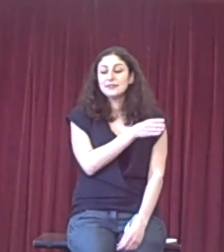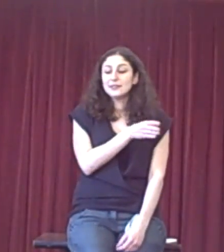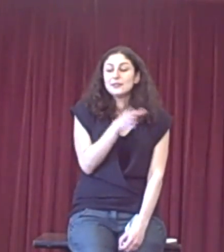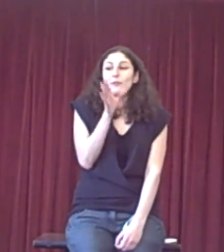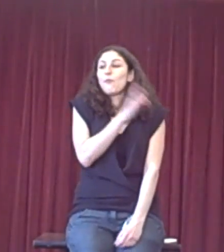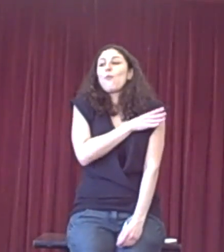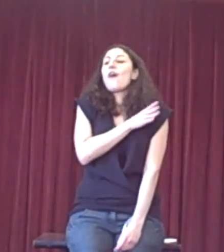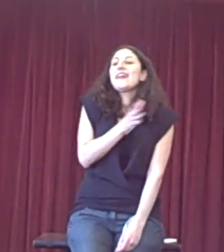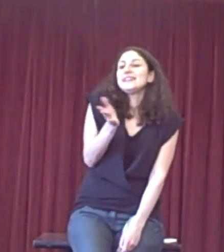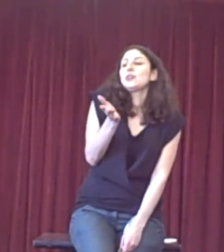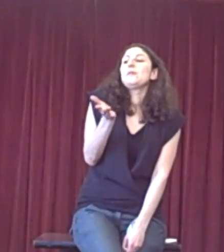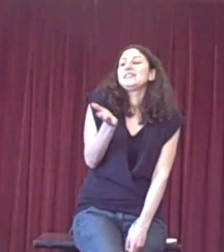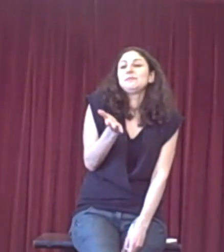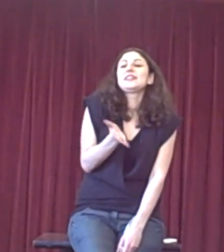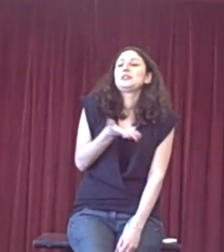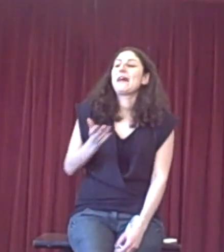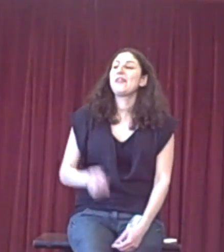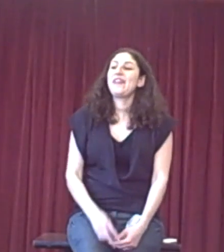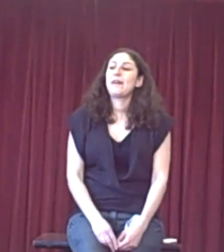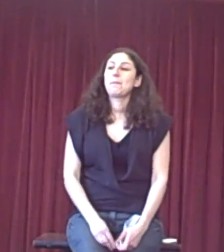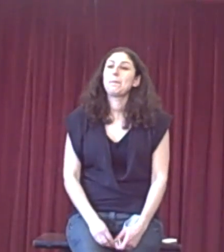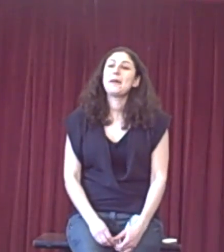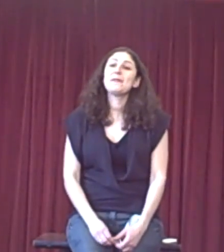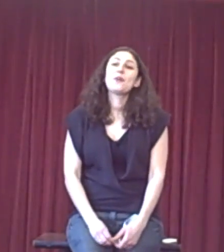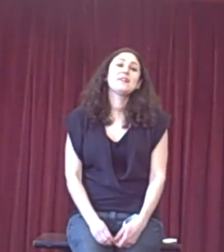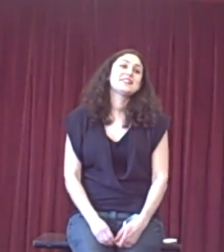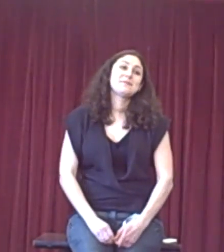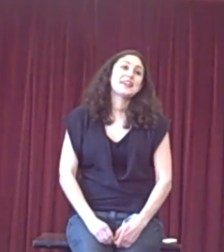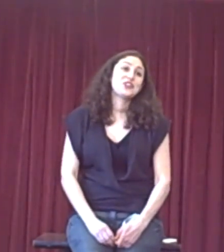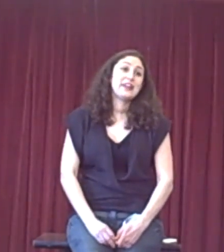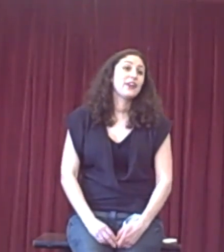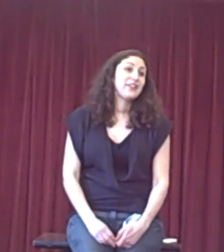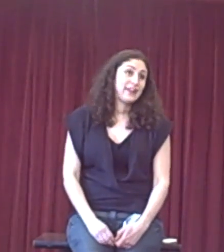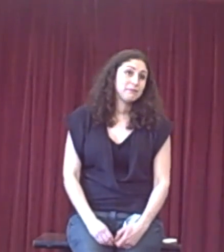why is communism such a bad thing? Maybe communism's actually a good thing.